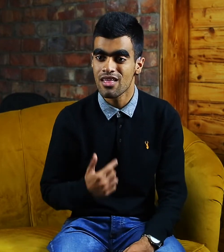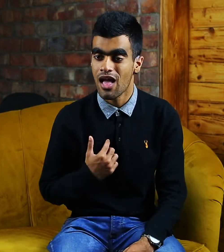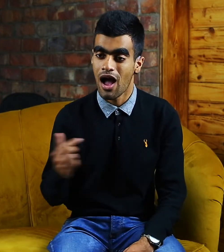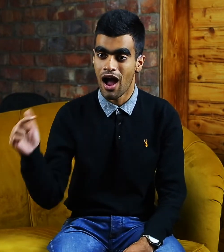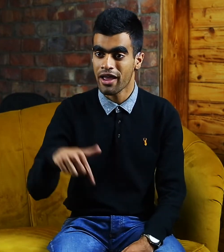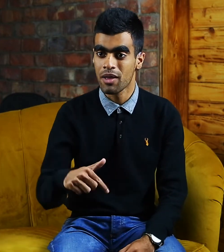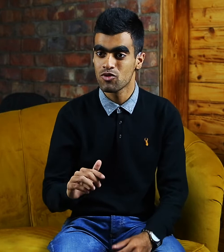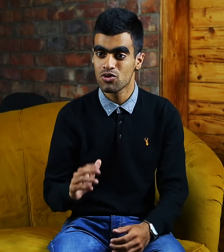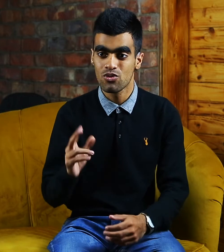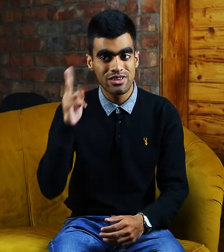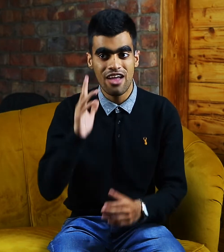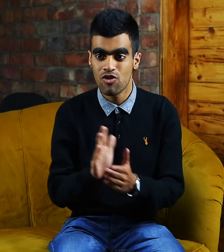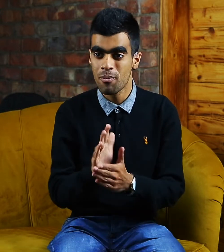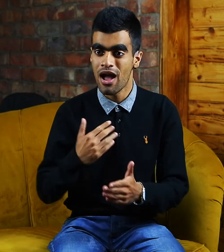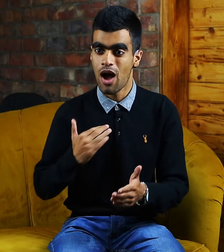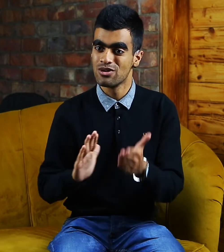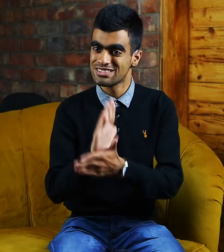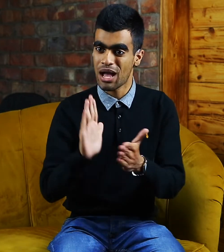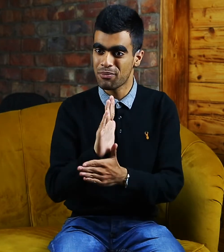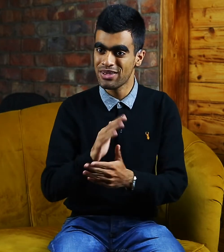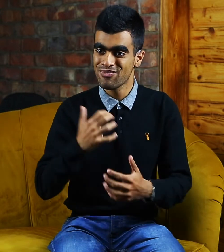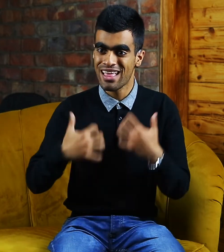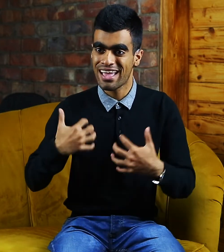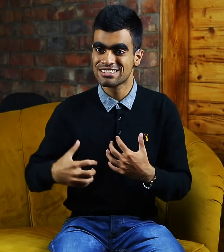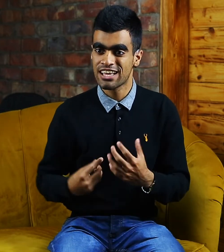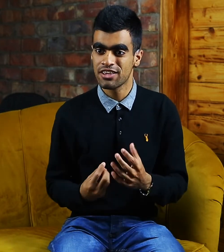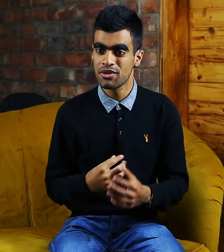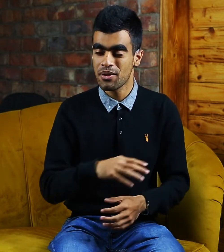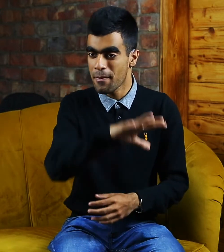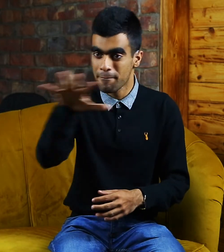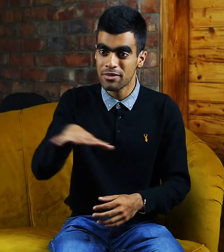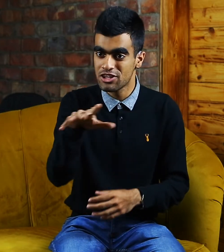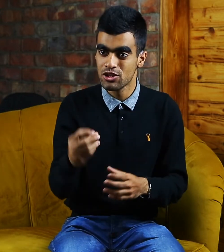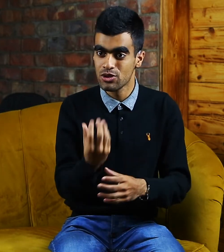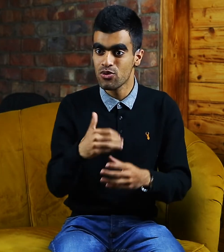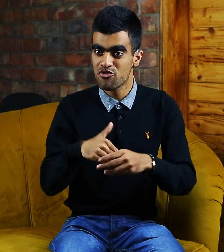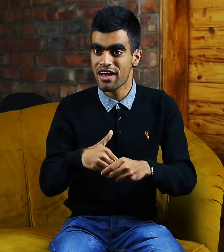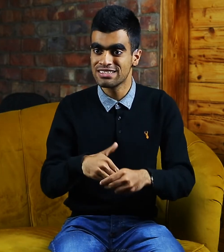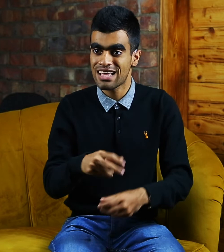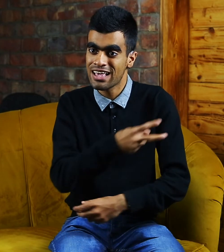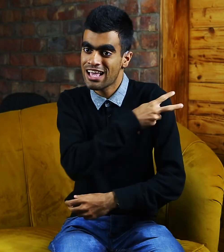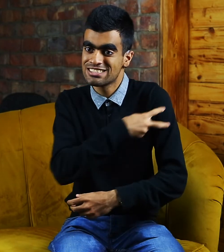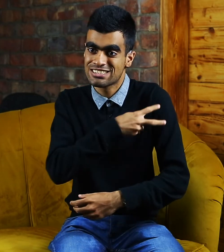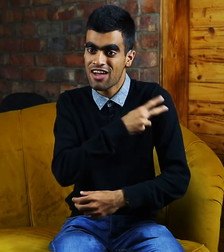I came to Deaf Hub. was happy, excited, meeting new friends and staff.